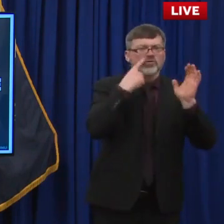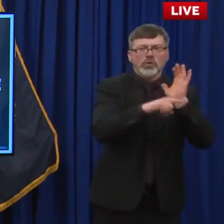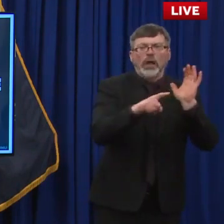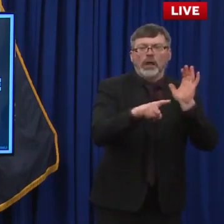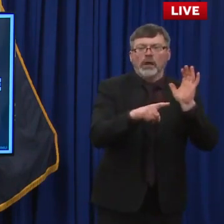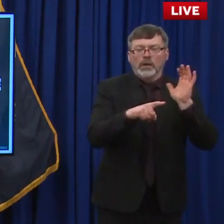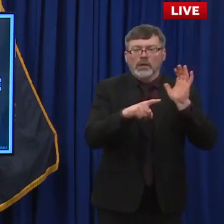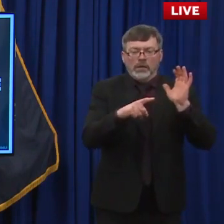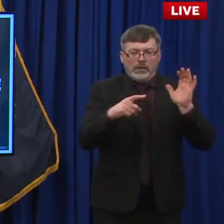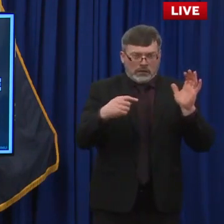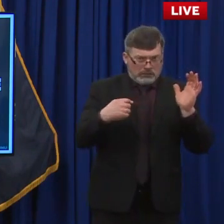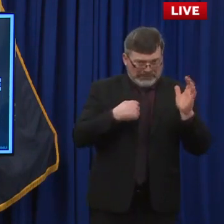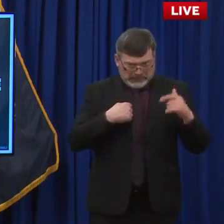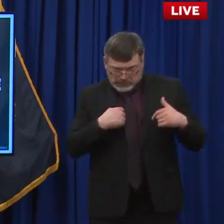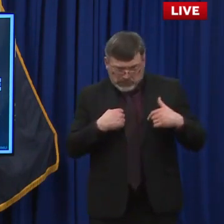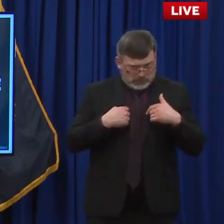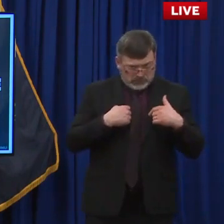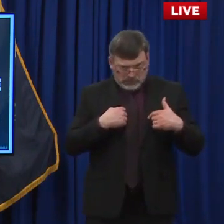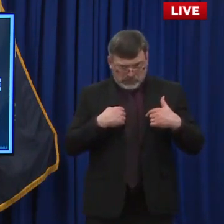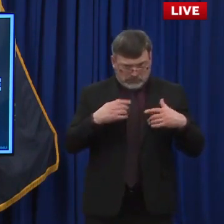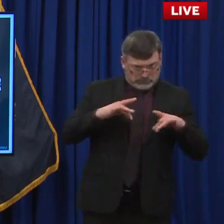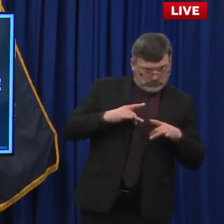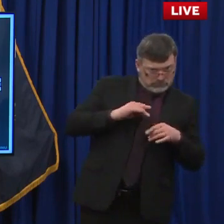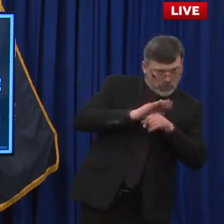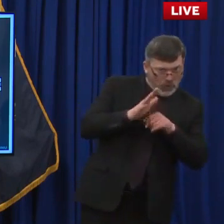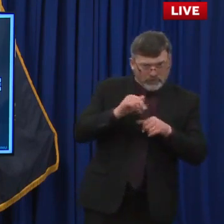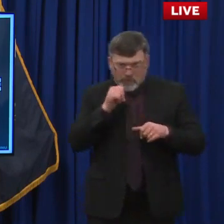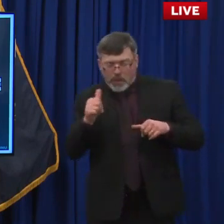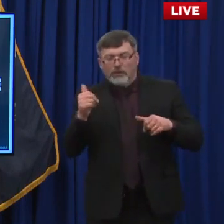communities. And with that, I will hand things over to Dr. Daly. Thank you.